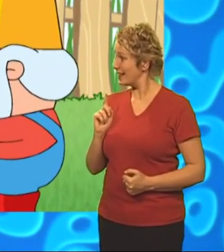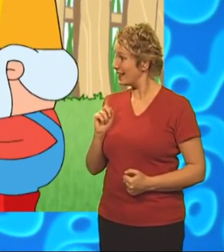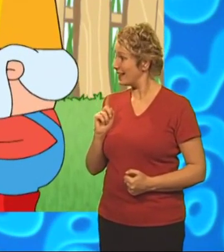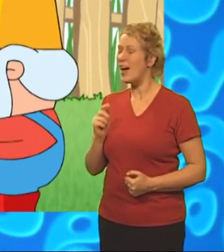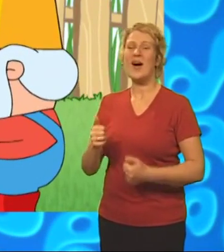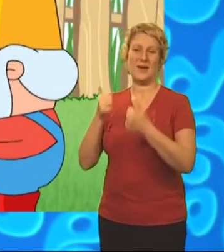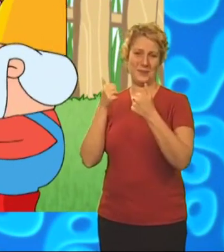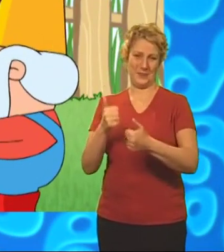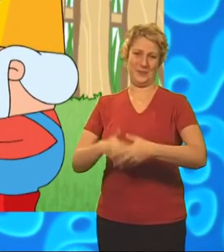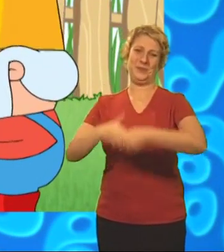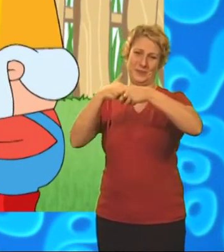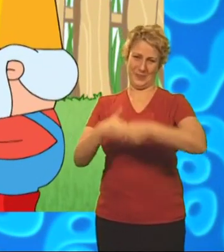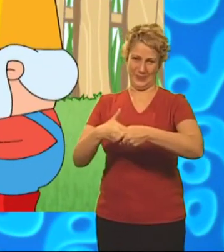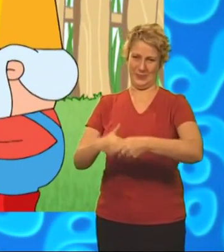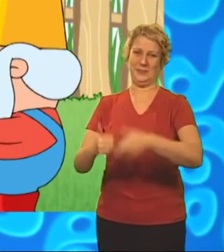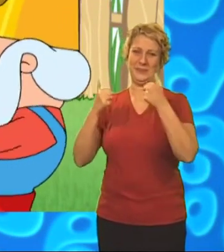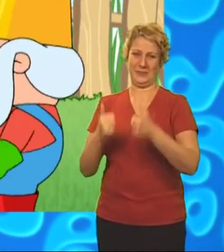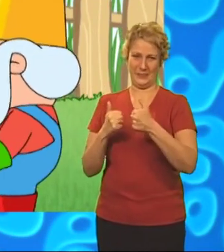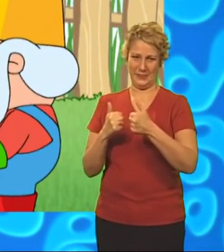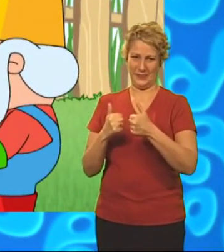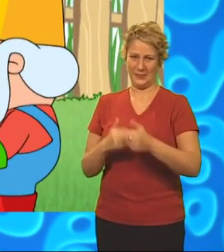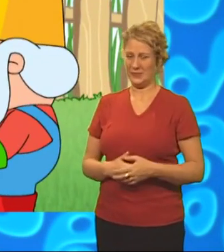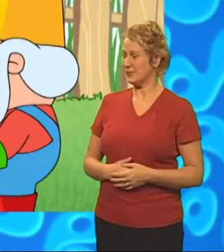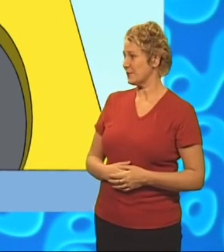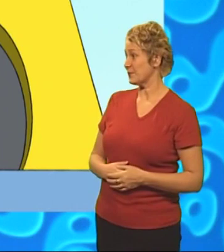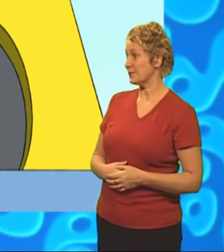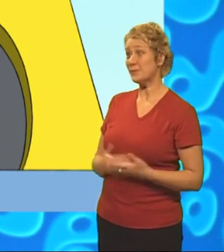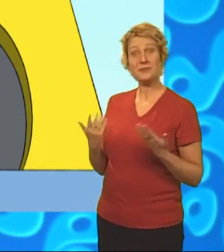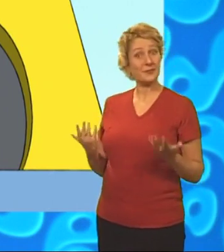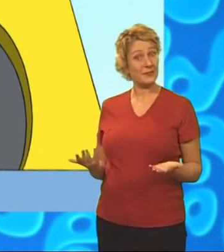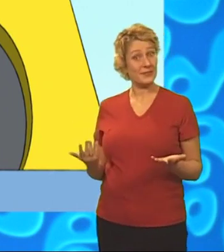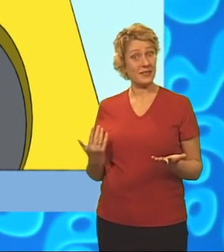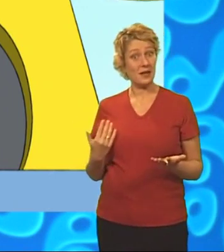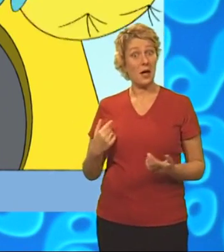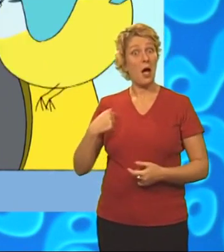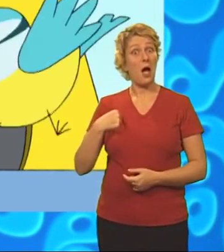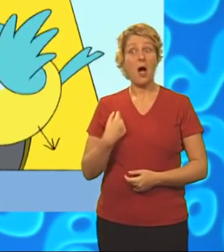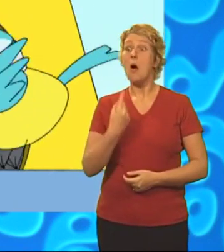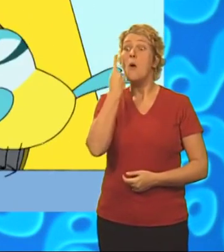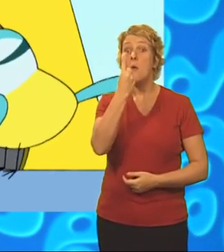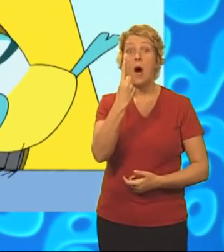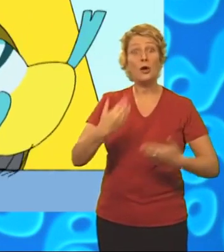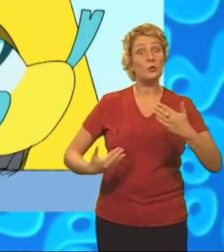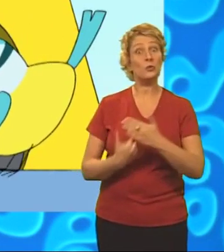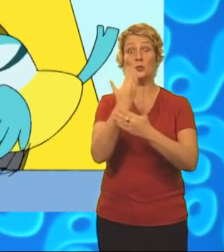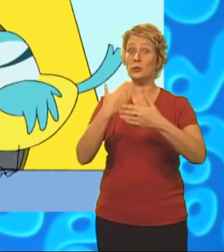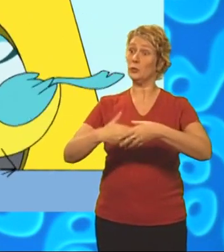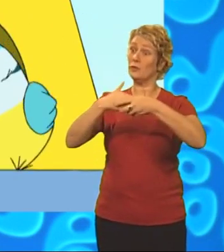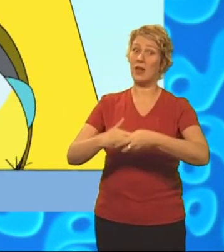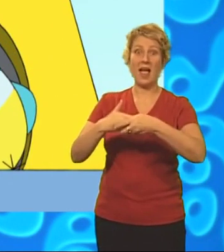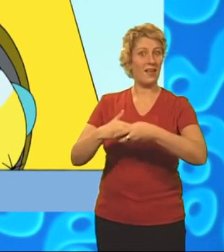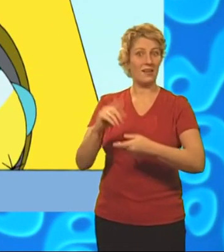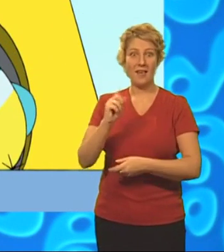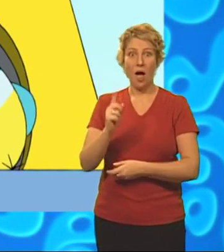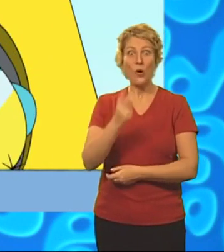Good. That's settled then. And so, as it turned out, I hadn't made just